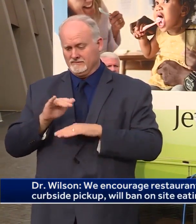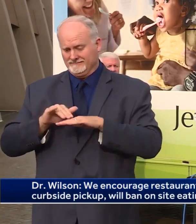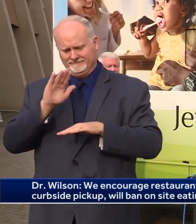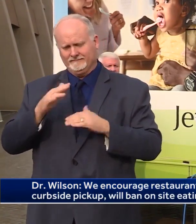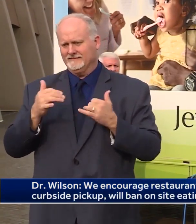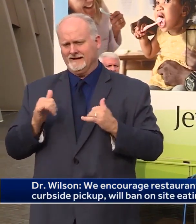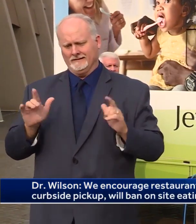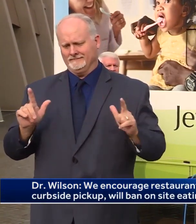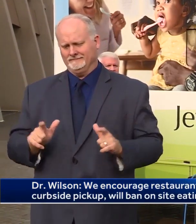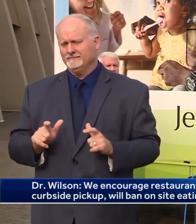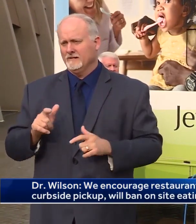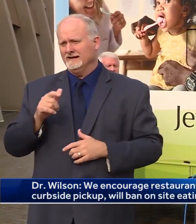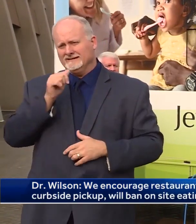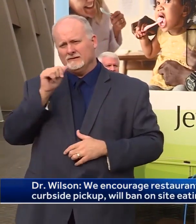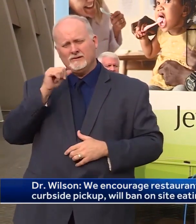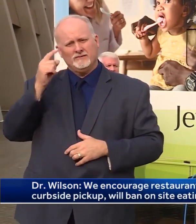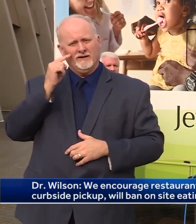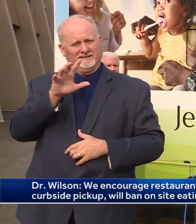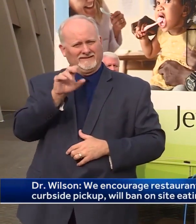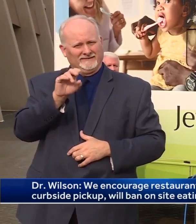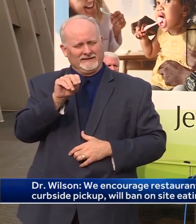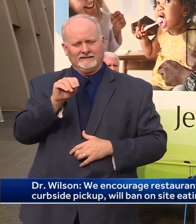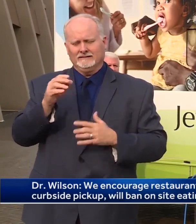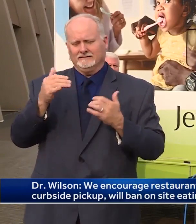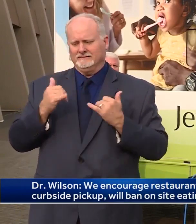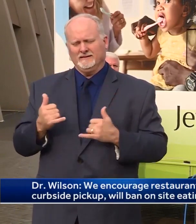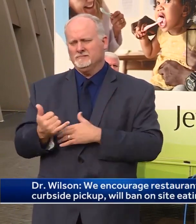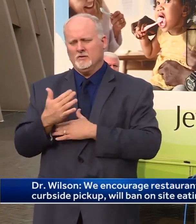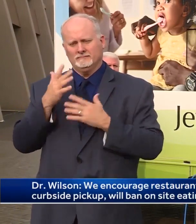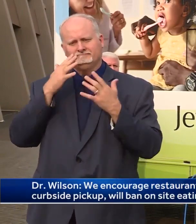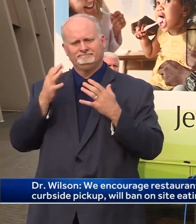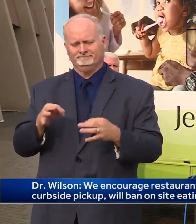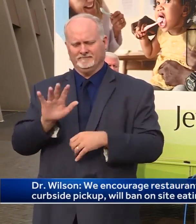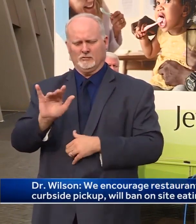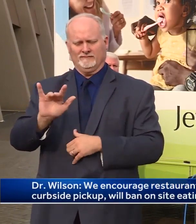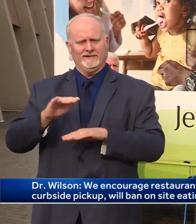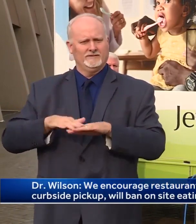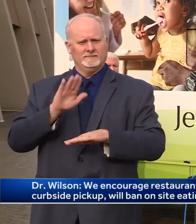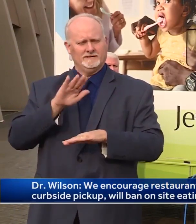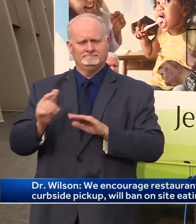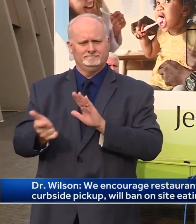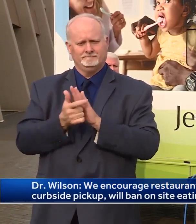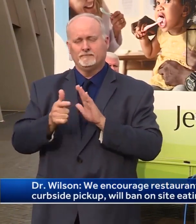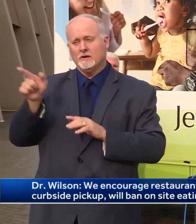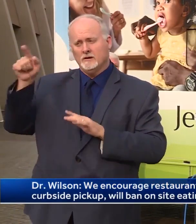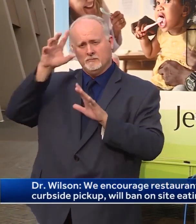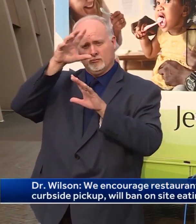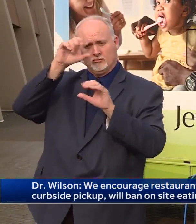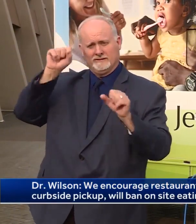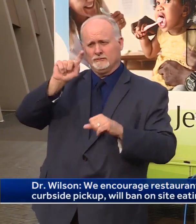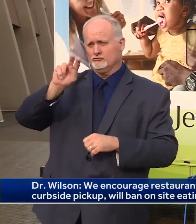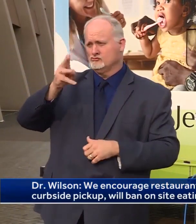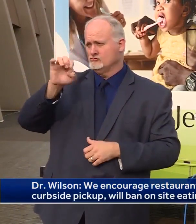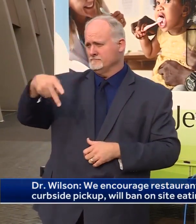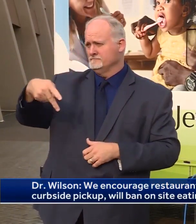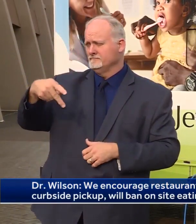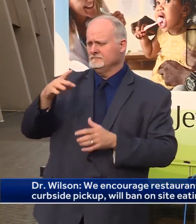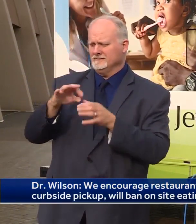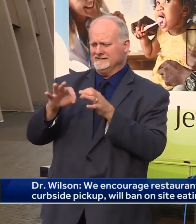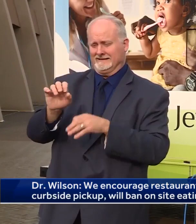We were thinking 50 yesterday, and then we got to 25 this morning. You may know that President Trump mentioned 10